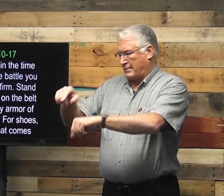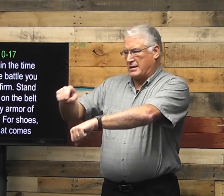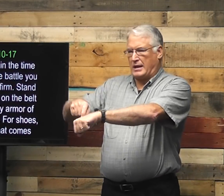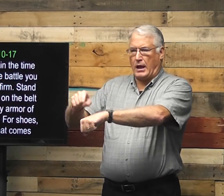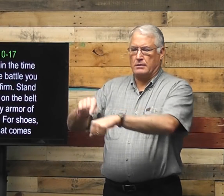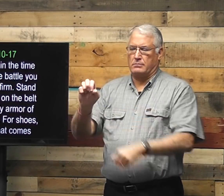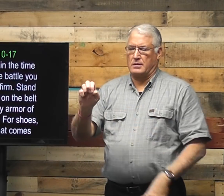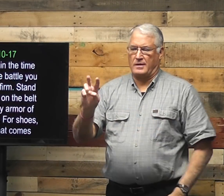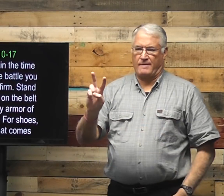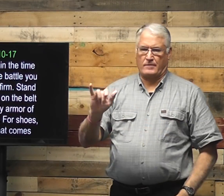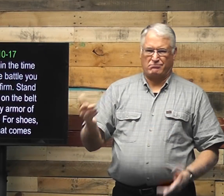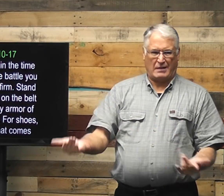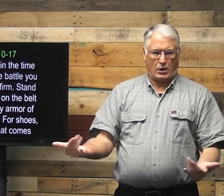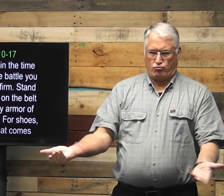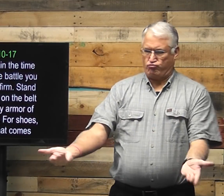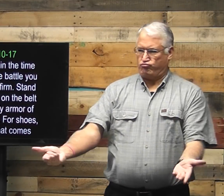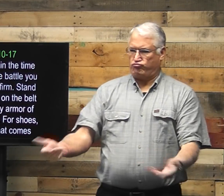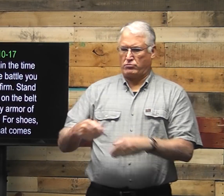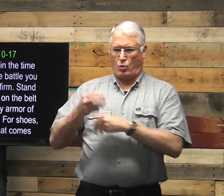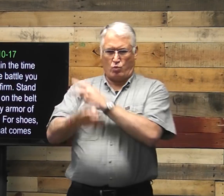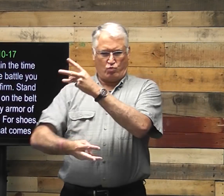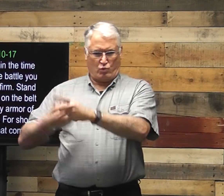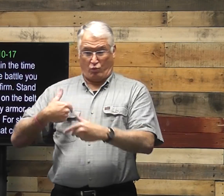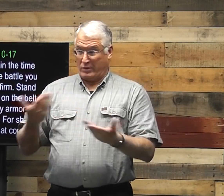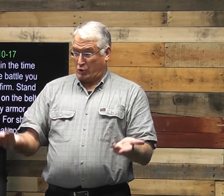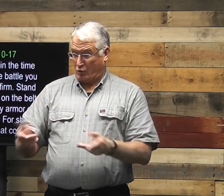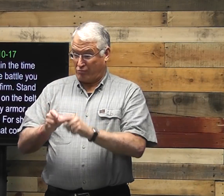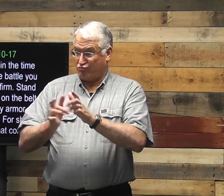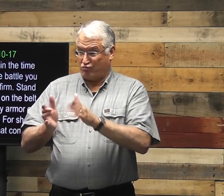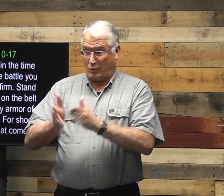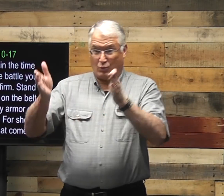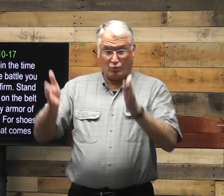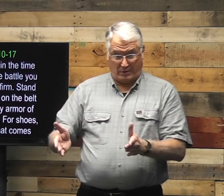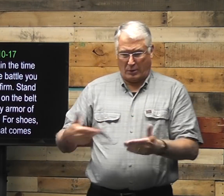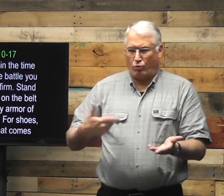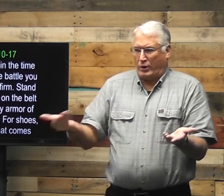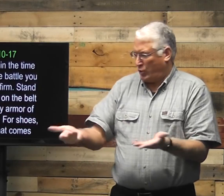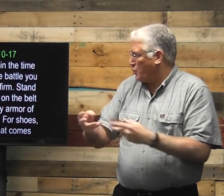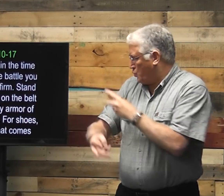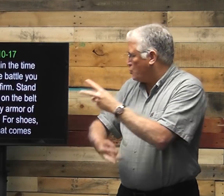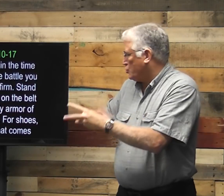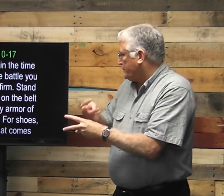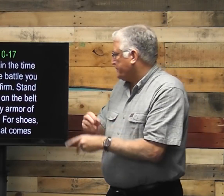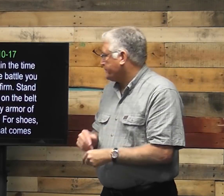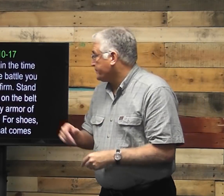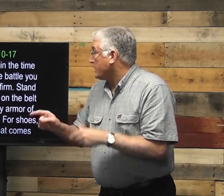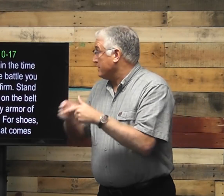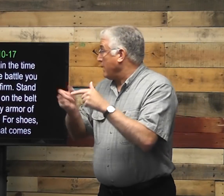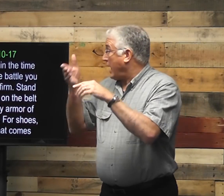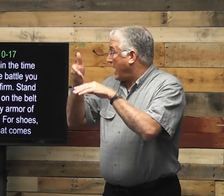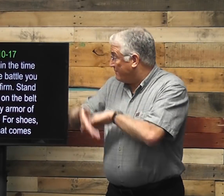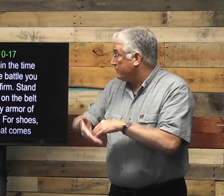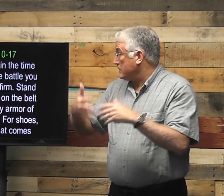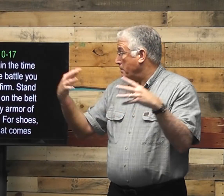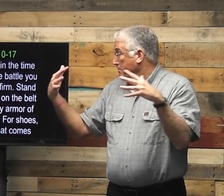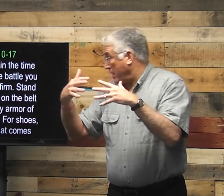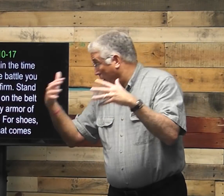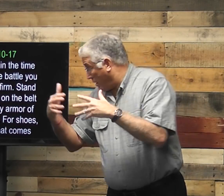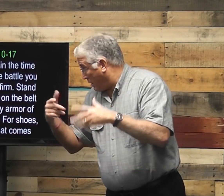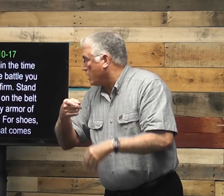the enemy in the time of evil. Talking about now in the world. You know, Christians are here in the world now. Then after